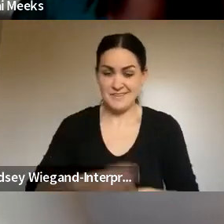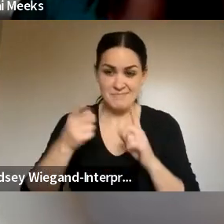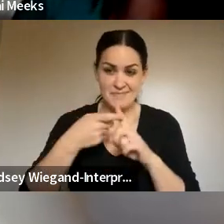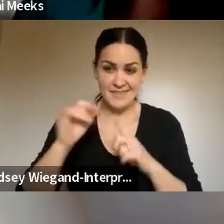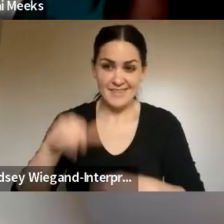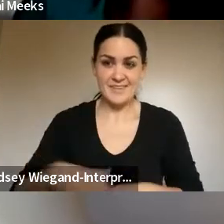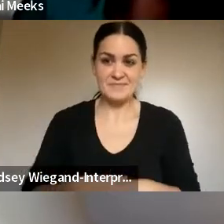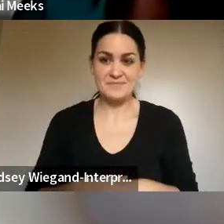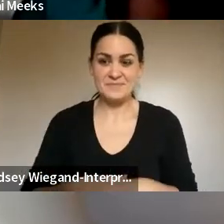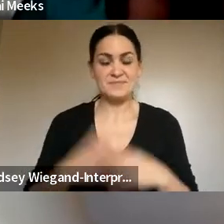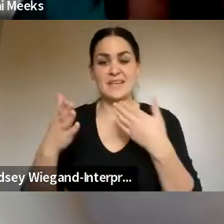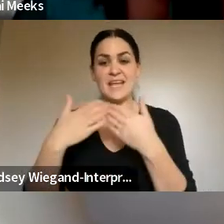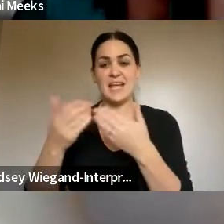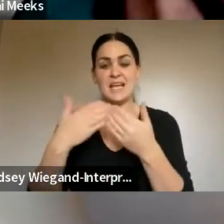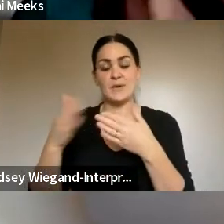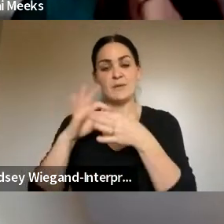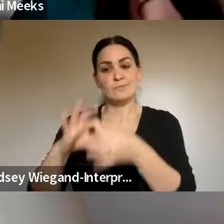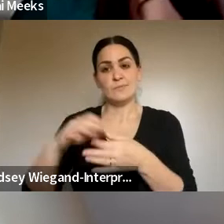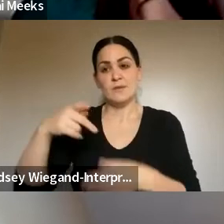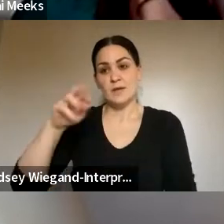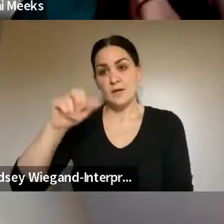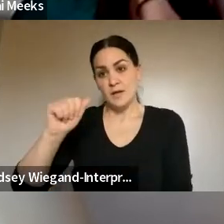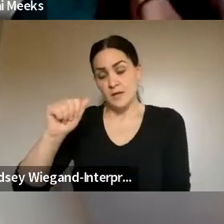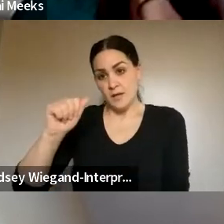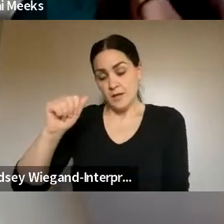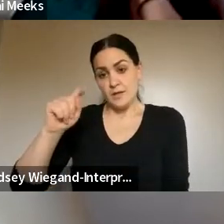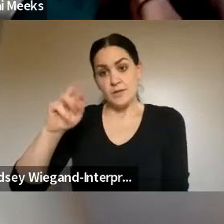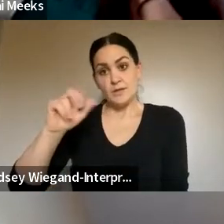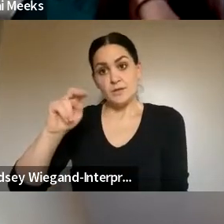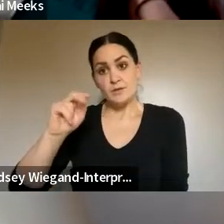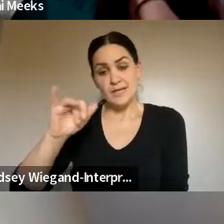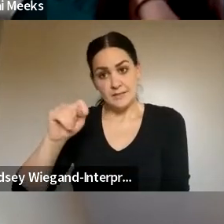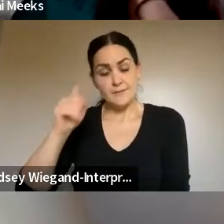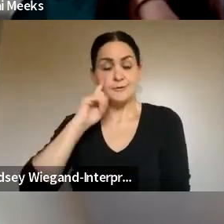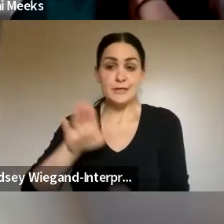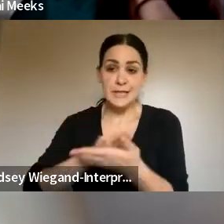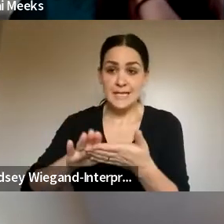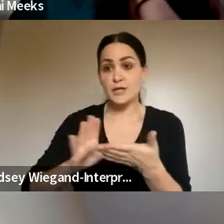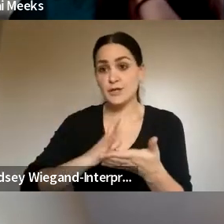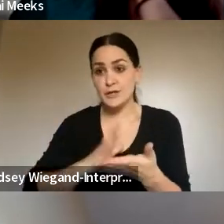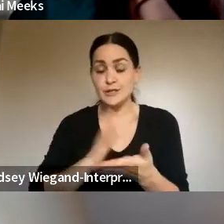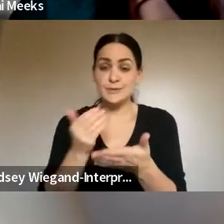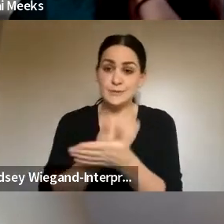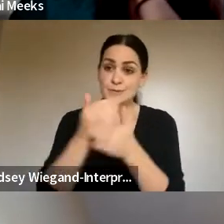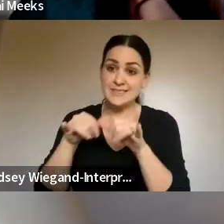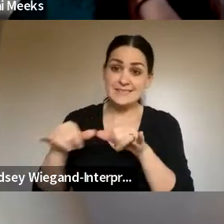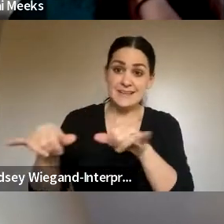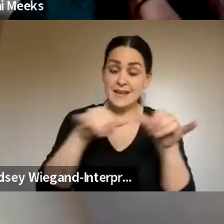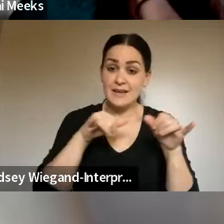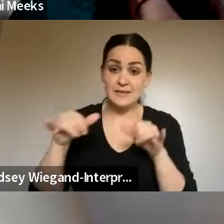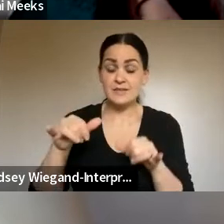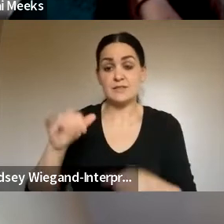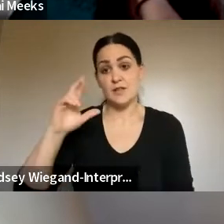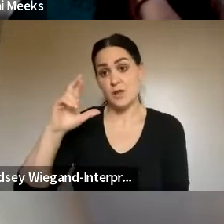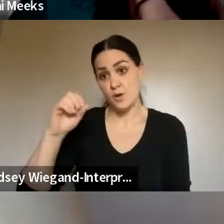as far as paratransit goes, as far as clean, courteous, new standards, the RRP that we put